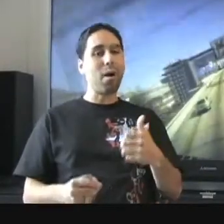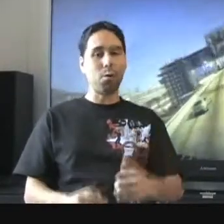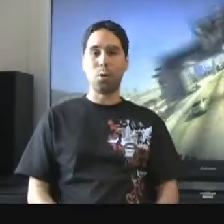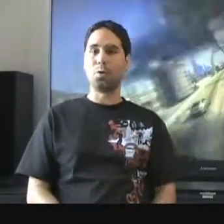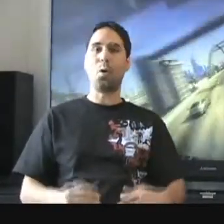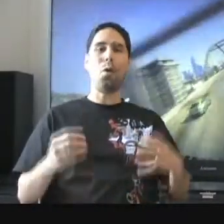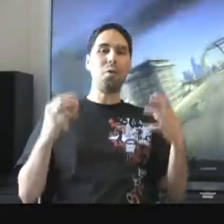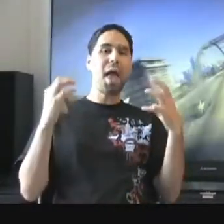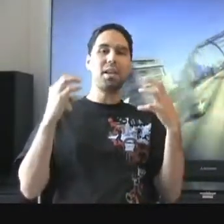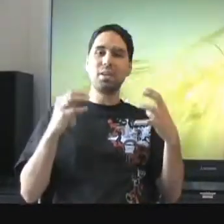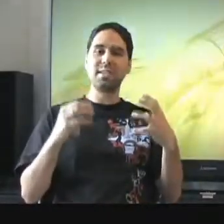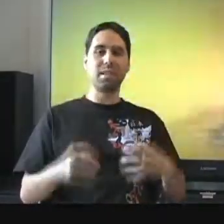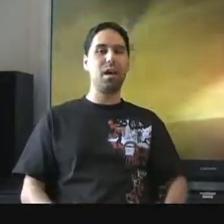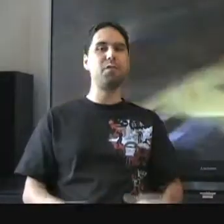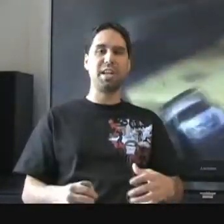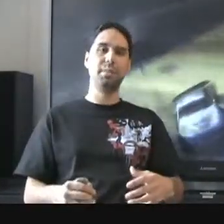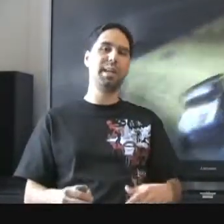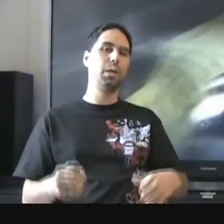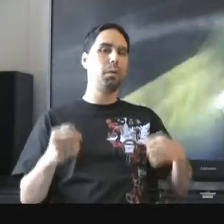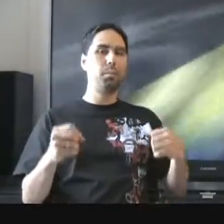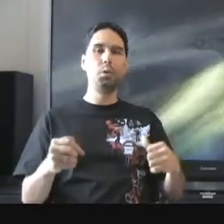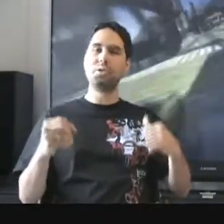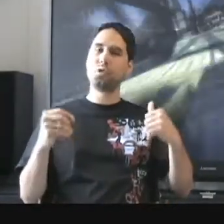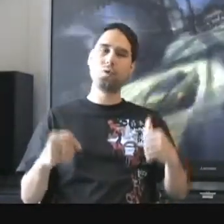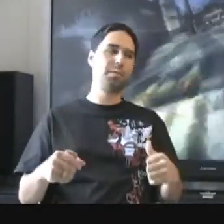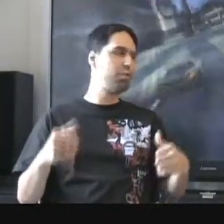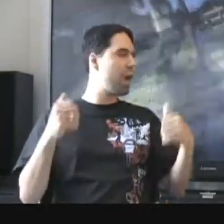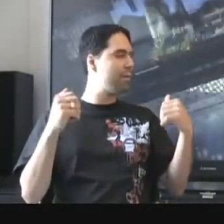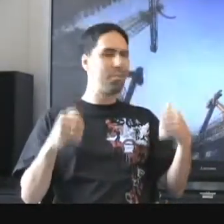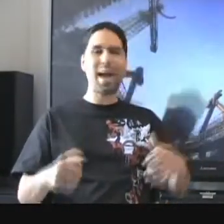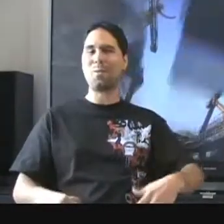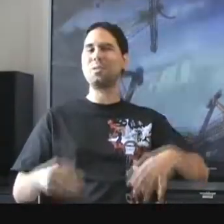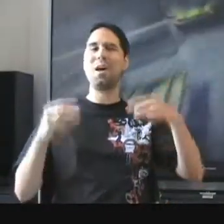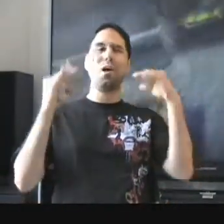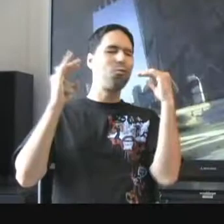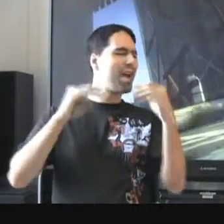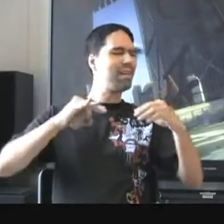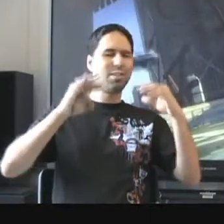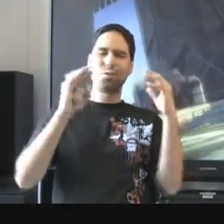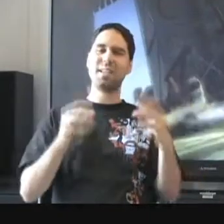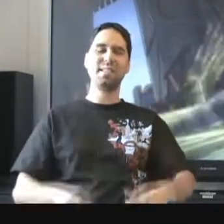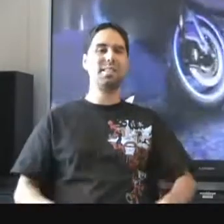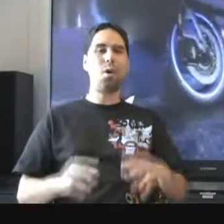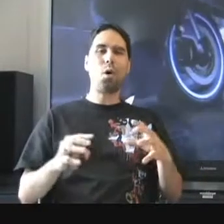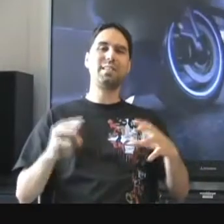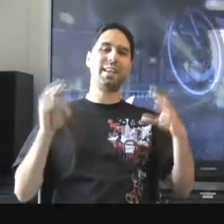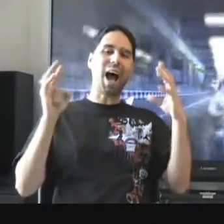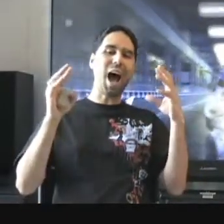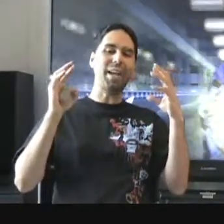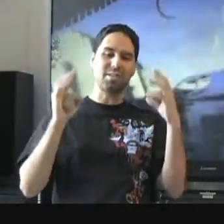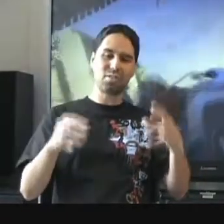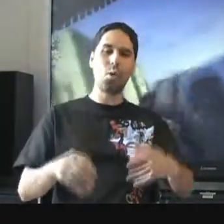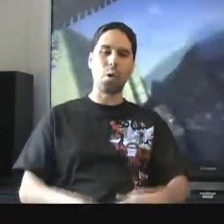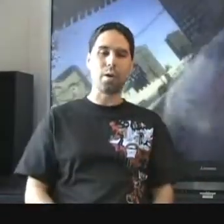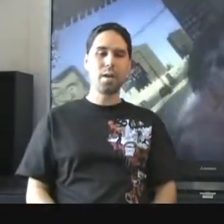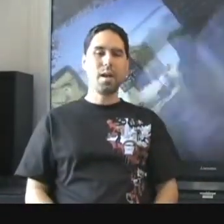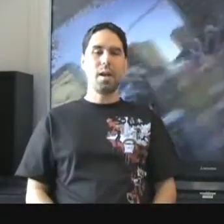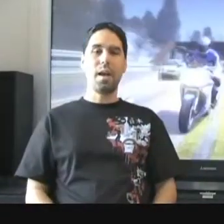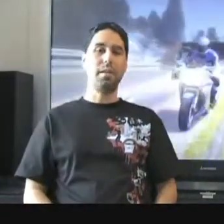barrel rolls. All that good stuff. Chaining them together with boosts, drifts, driving backwards, reckless craziness. All to get a high score. And